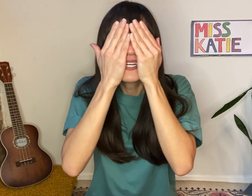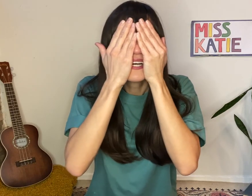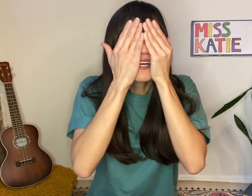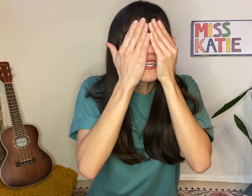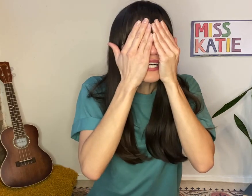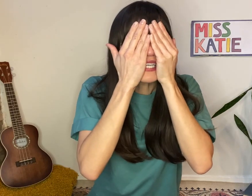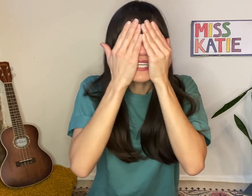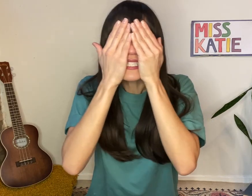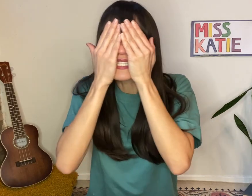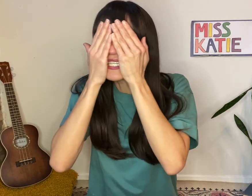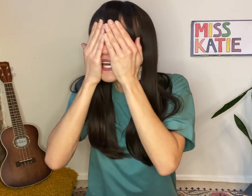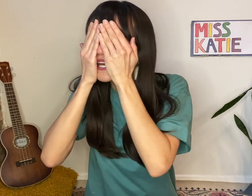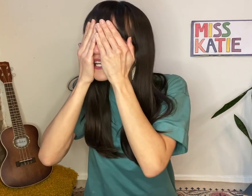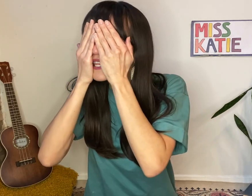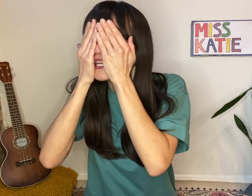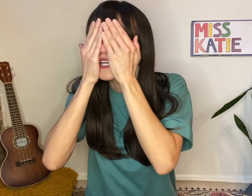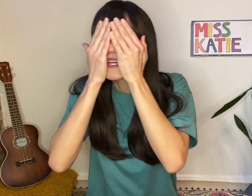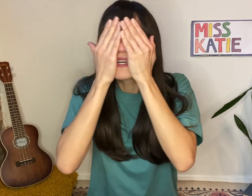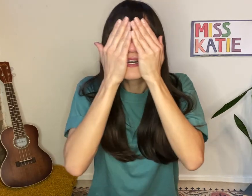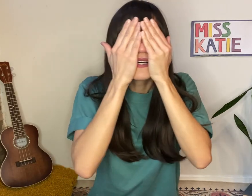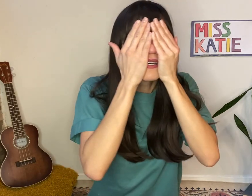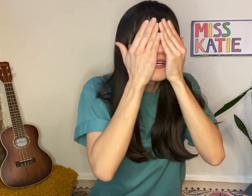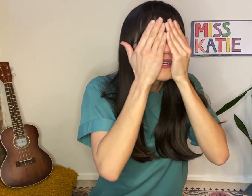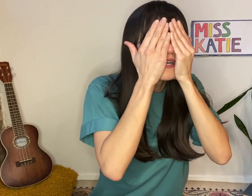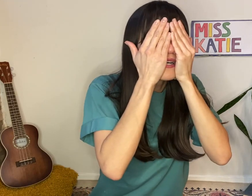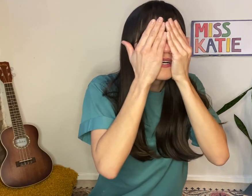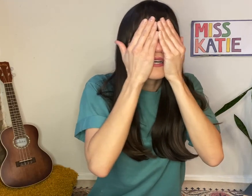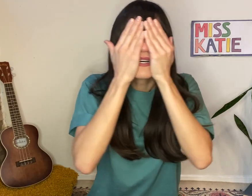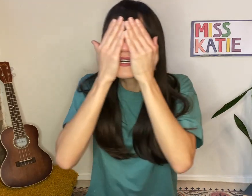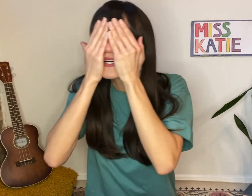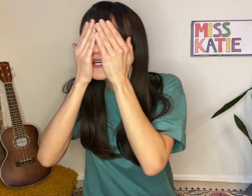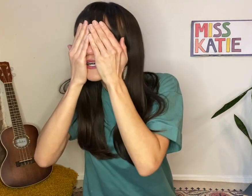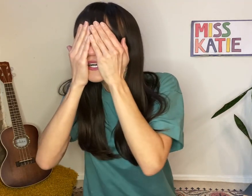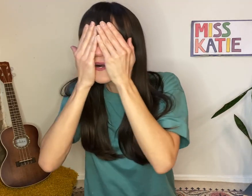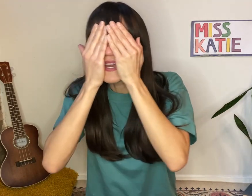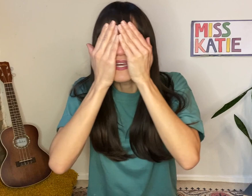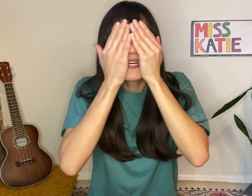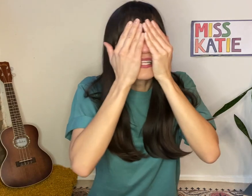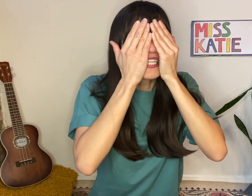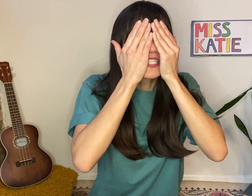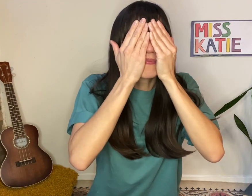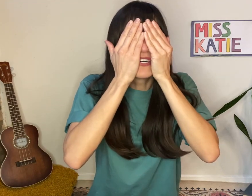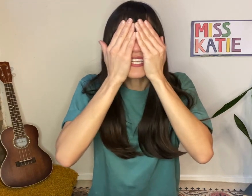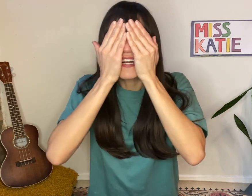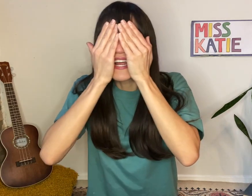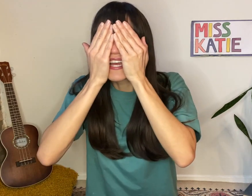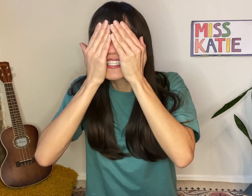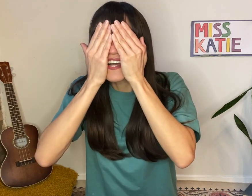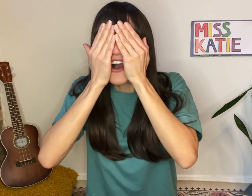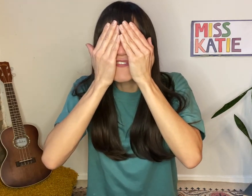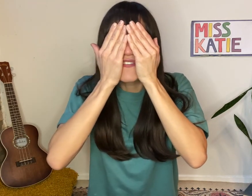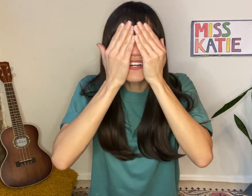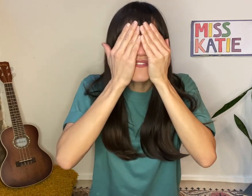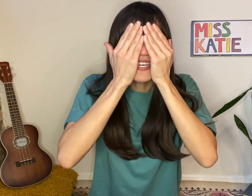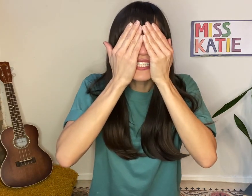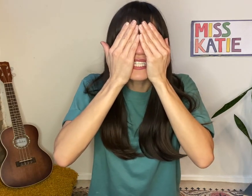I can't see anything. Oh, okay, let's pull our hands off of our faces.